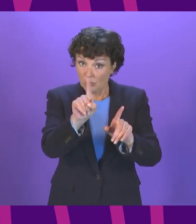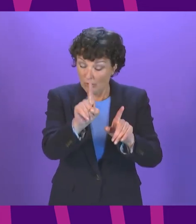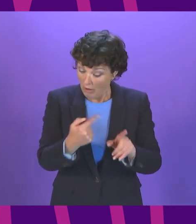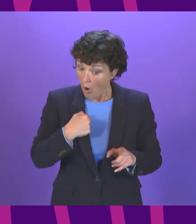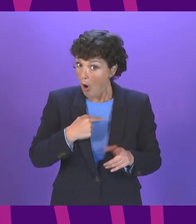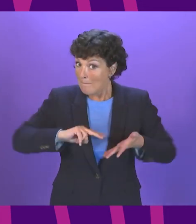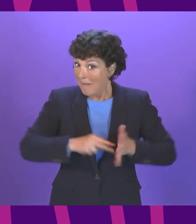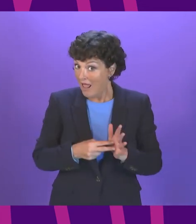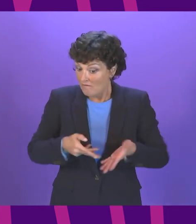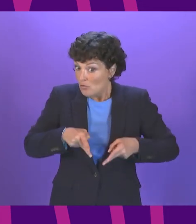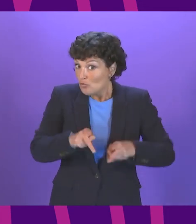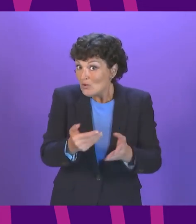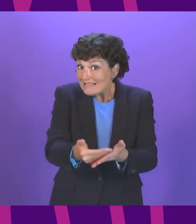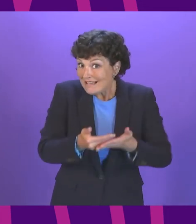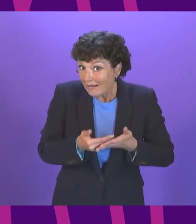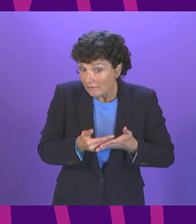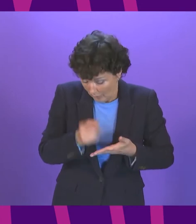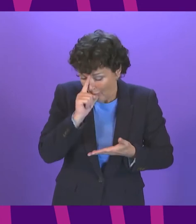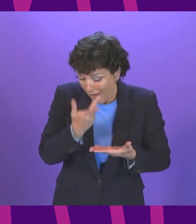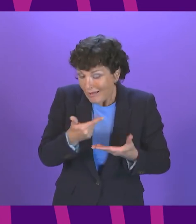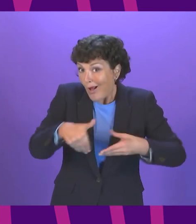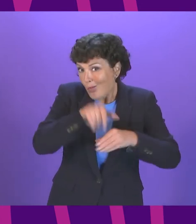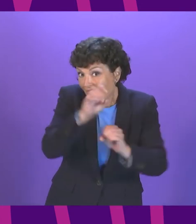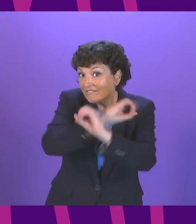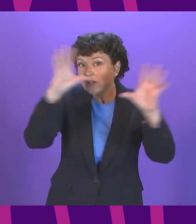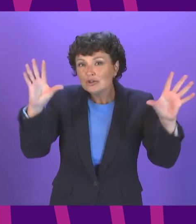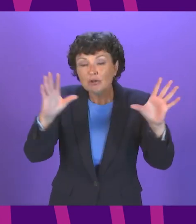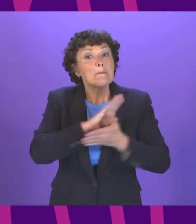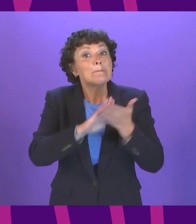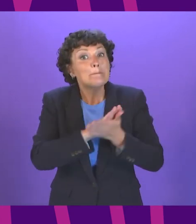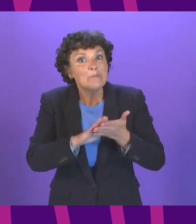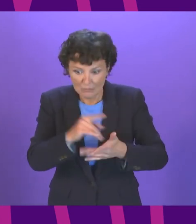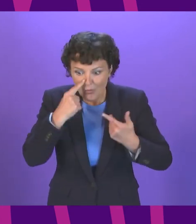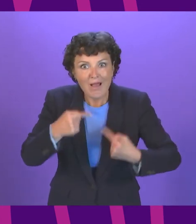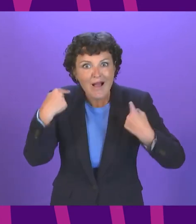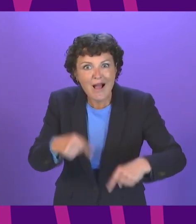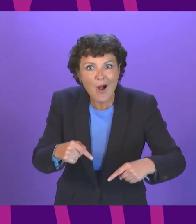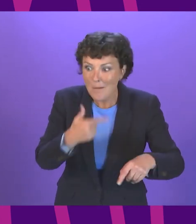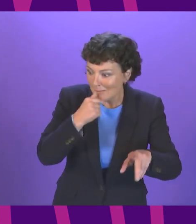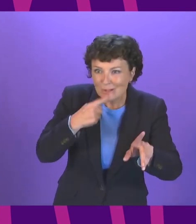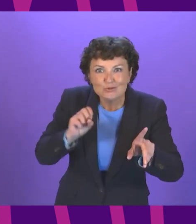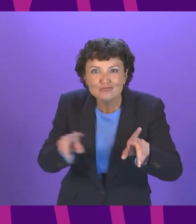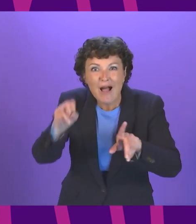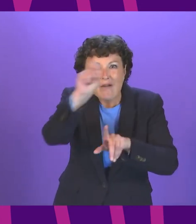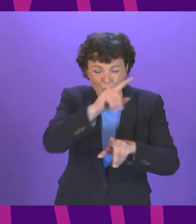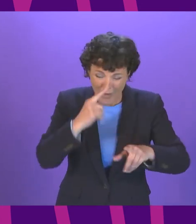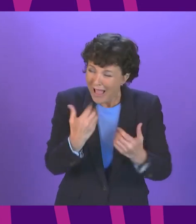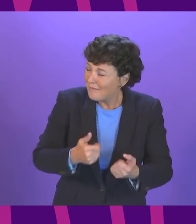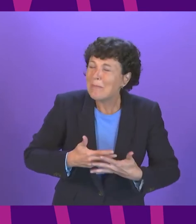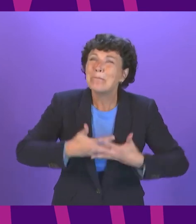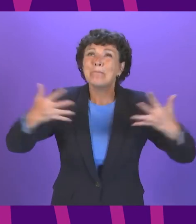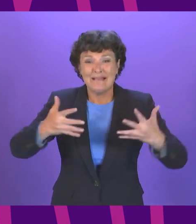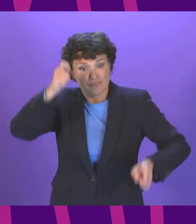vision while a troubling of investment in active travel will allow the biggest reprioritisation of road space seen in generations